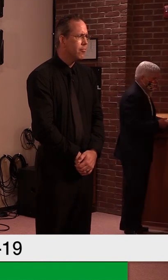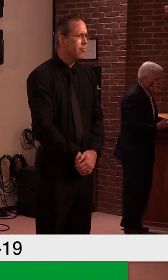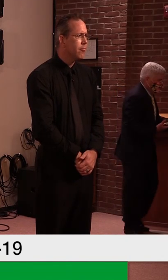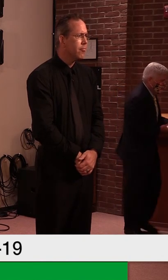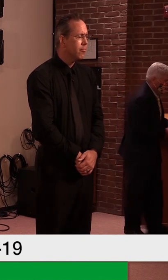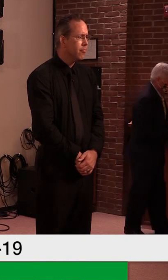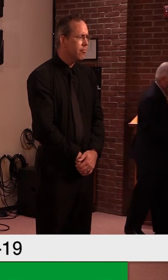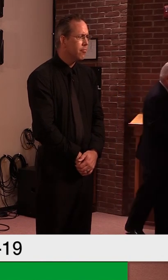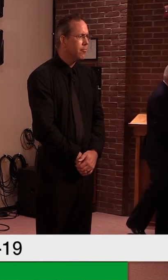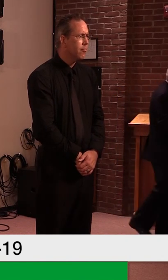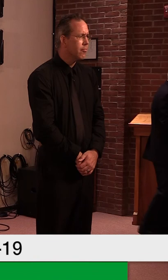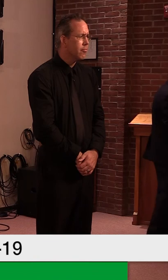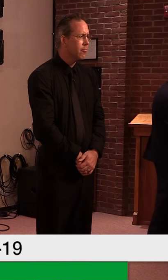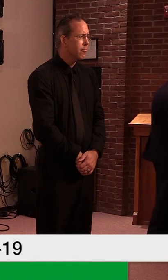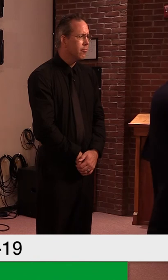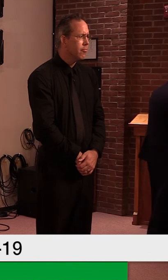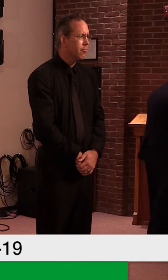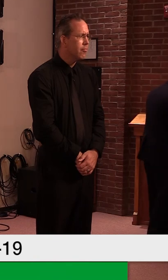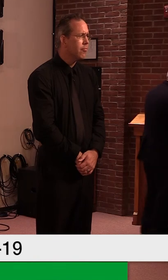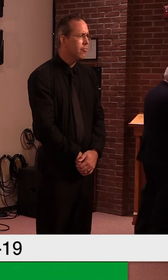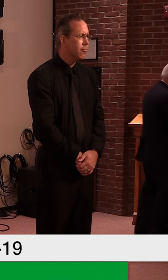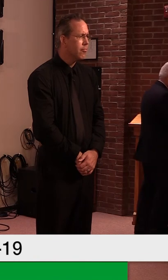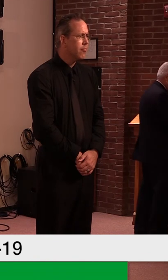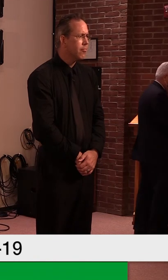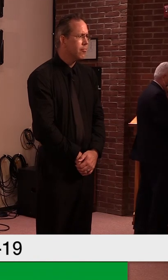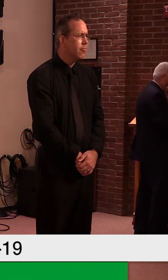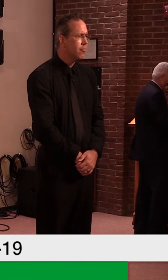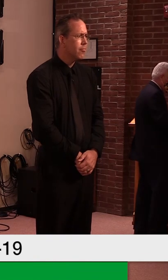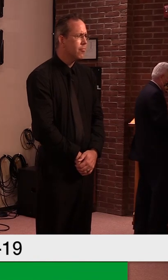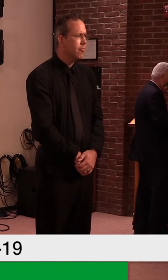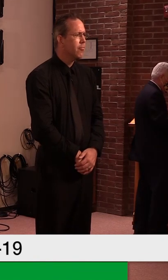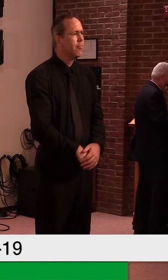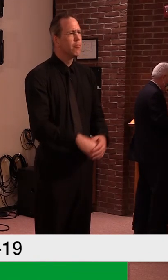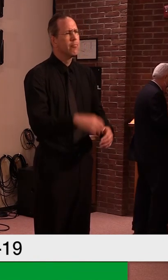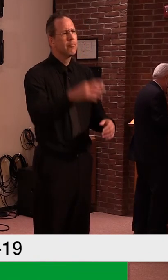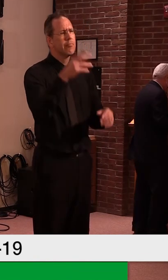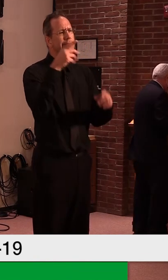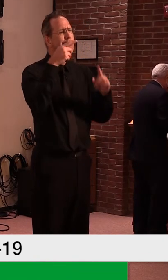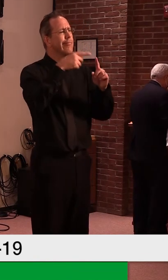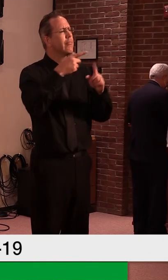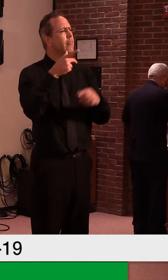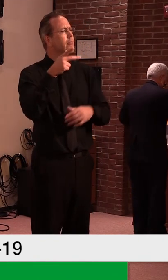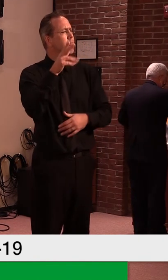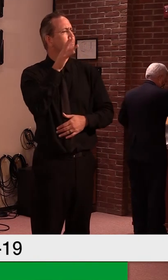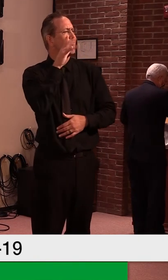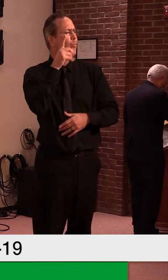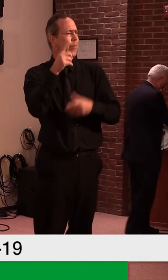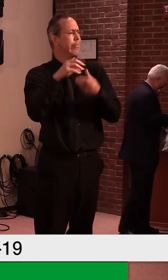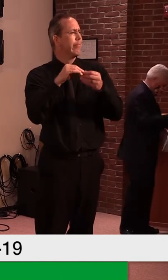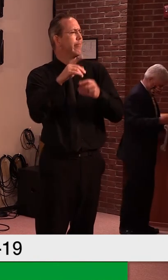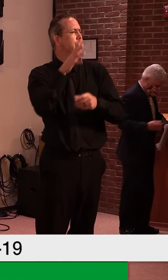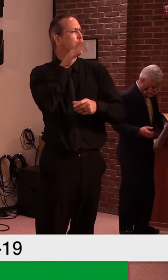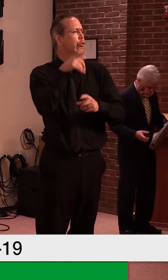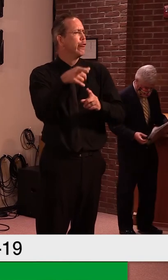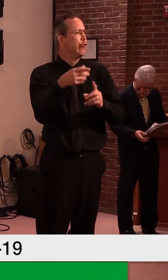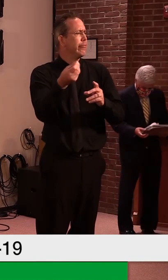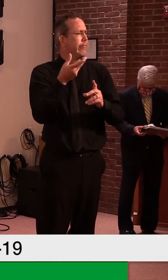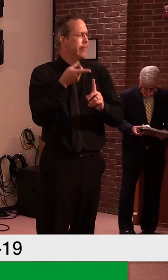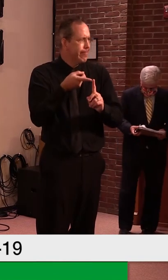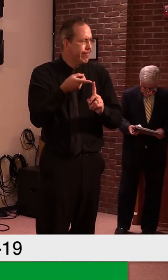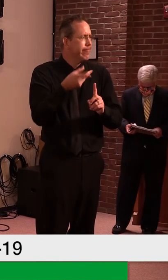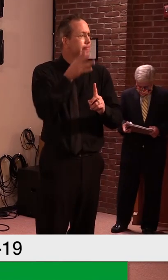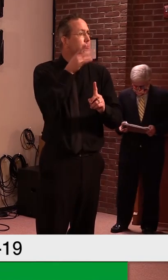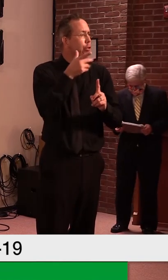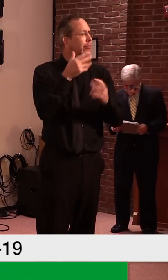costing it revenue. Is there anything that you can say that might ease her